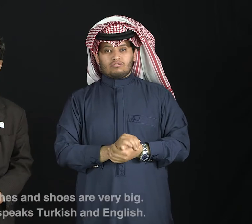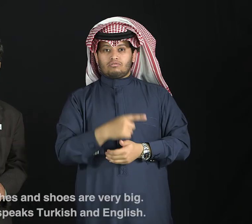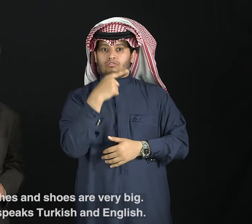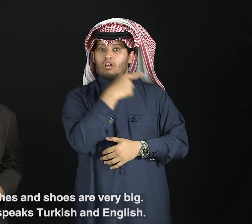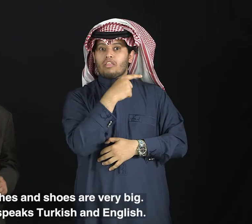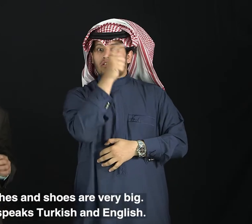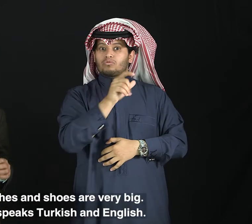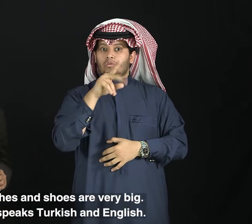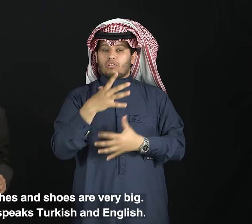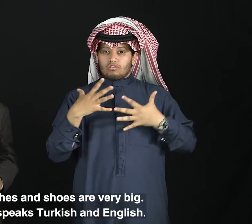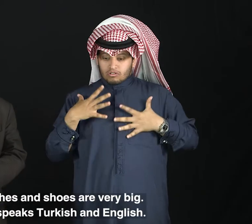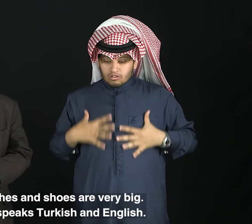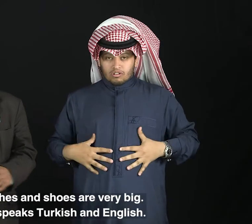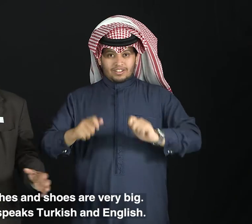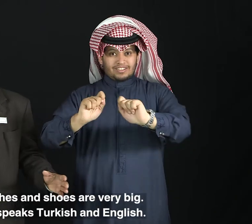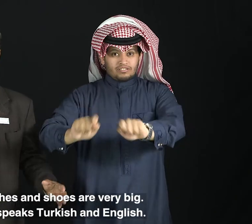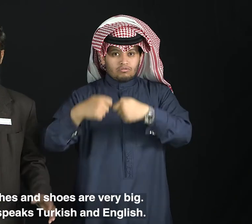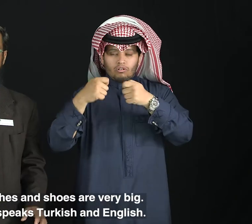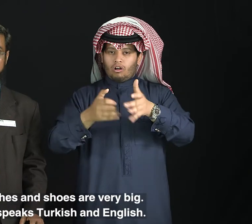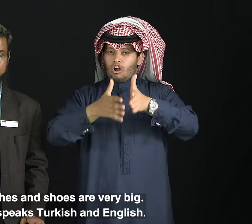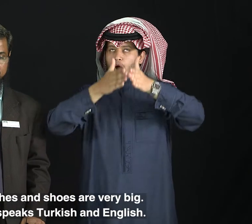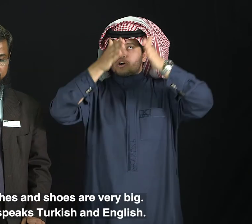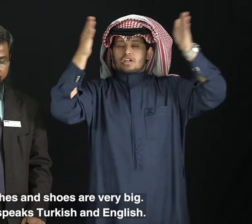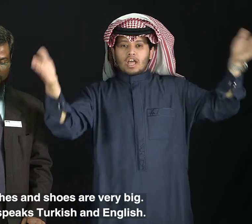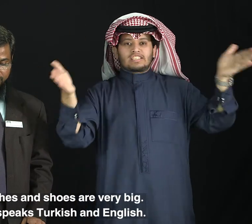His clothes and shoes are very big.